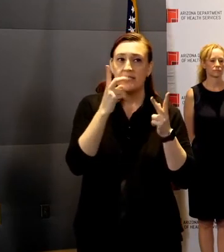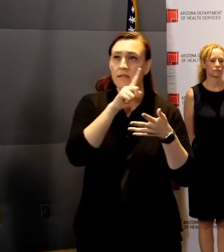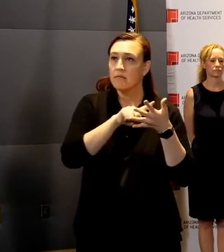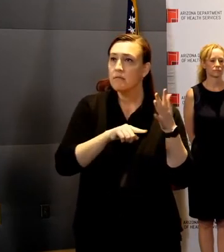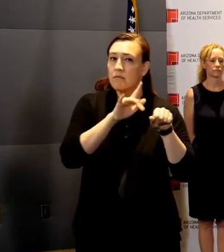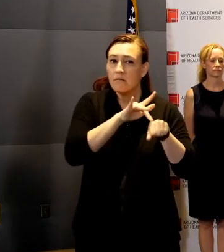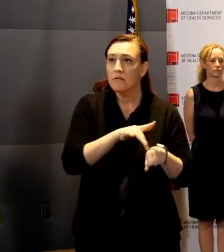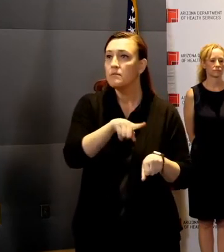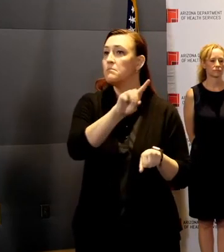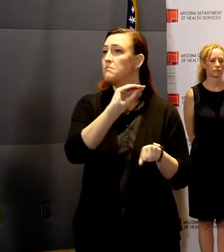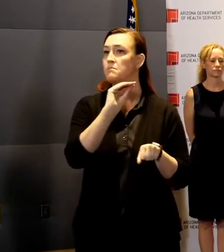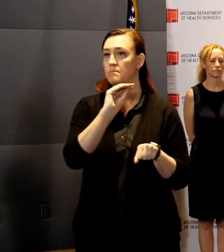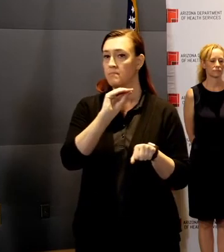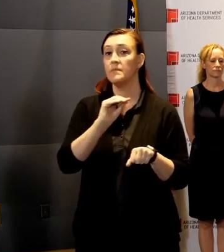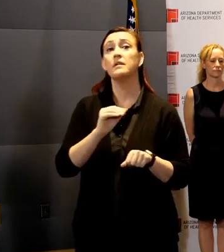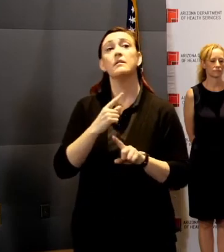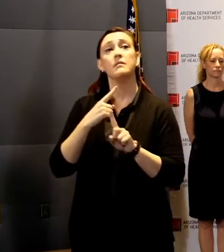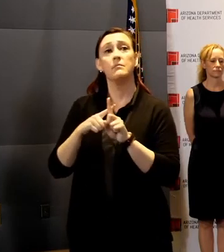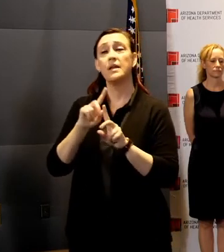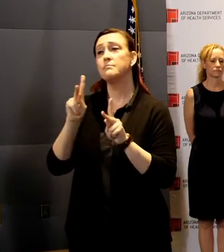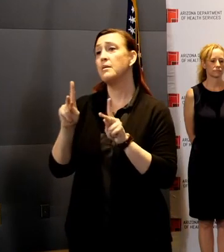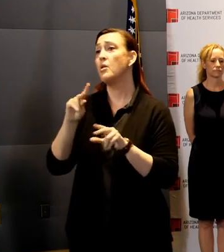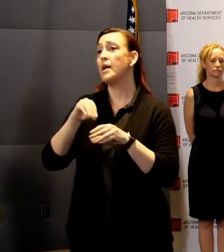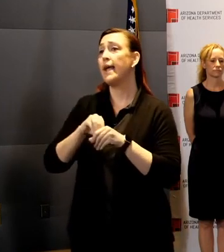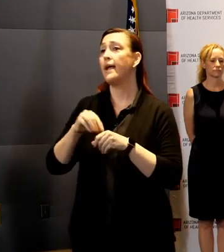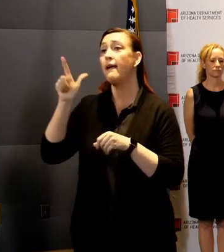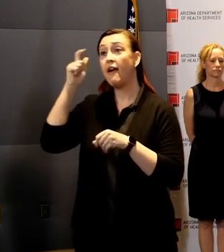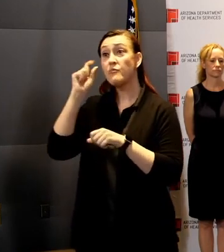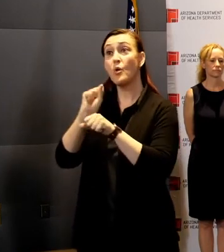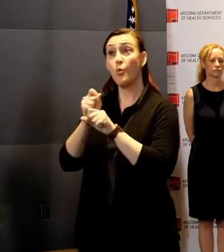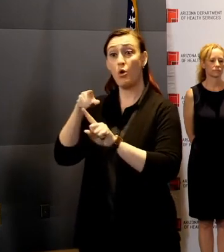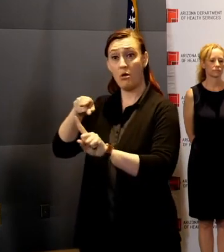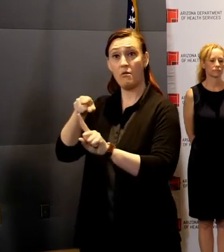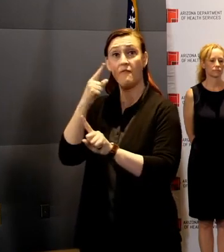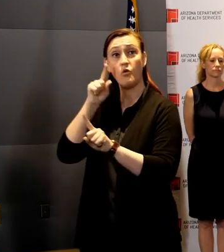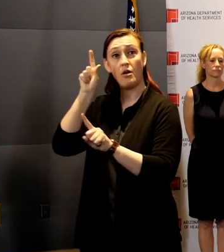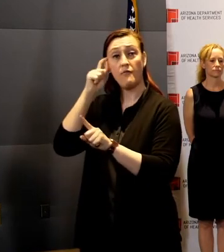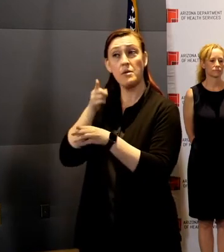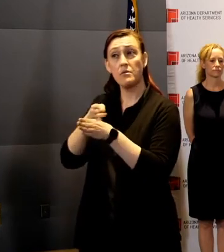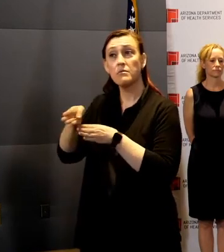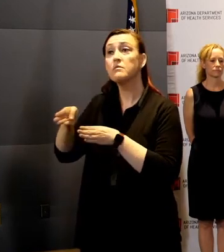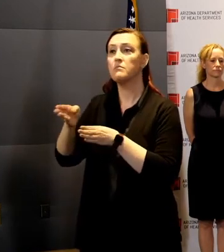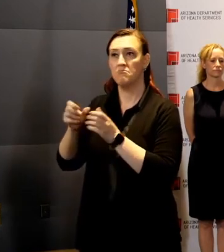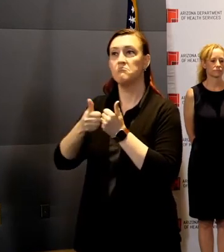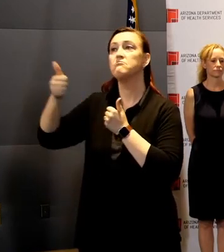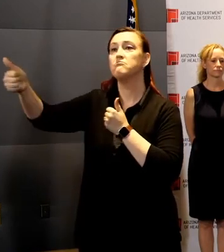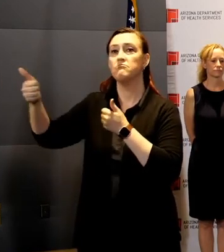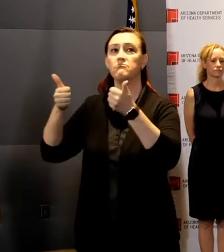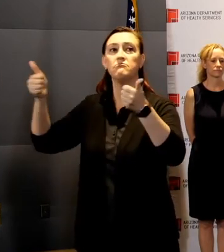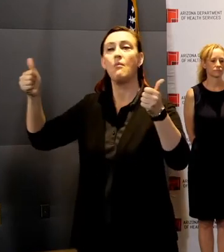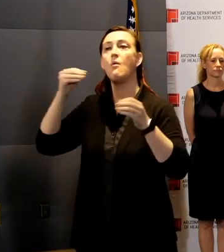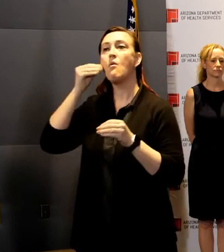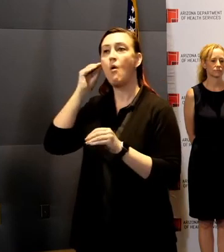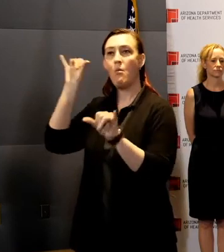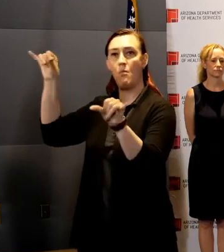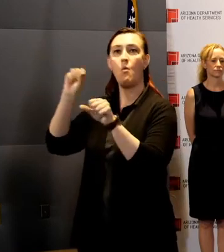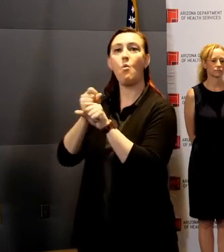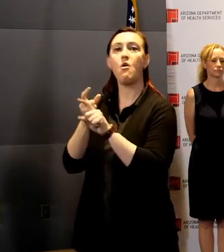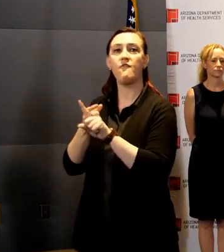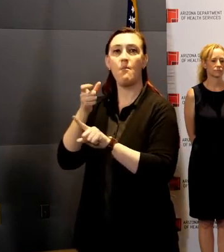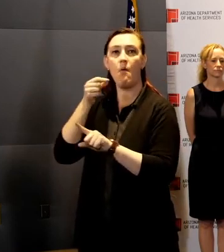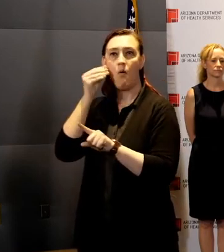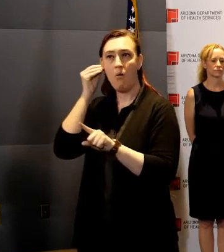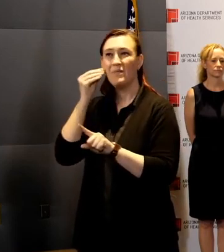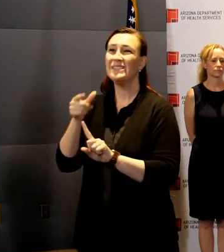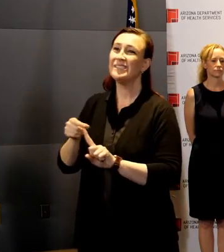telework for employees across state government, with exceptions for critical positions like our corrections officers,